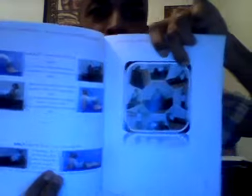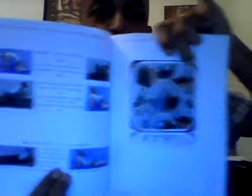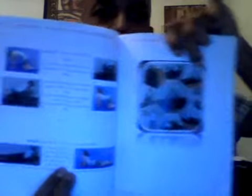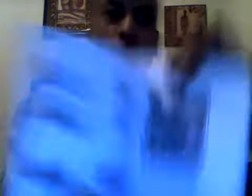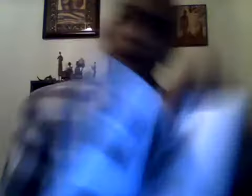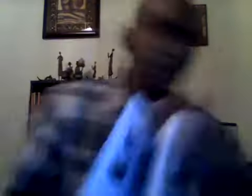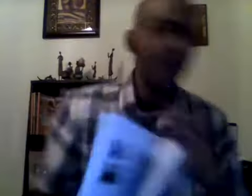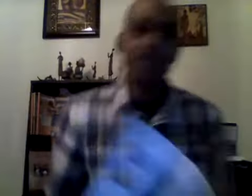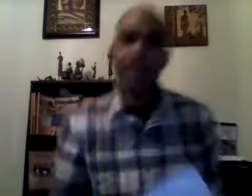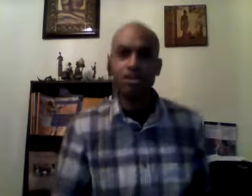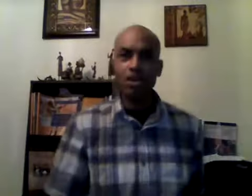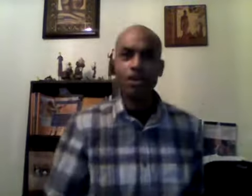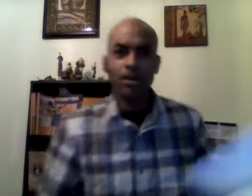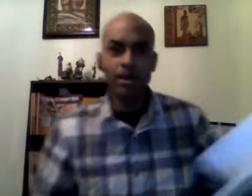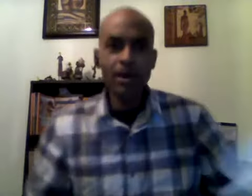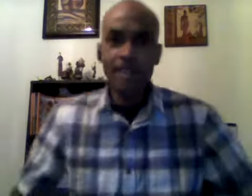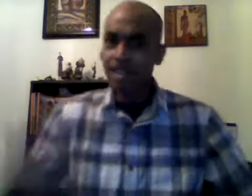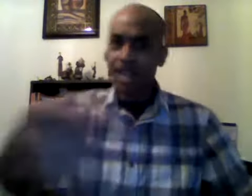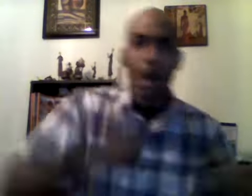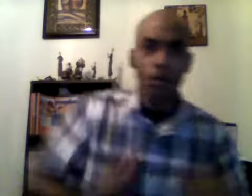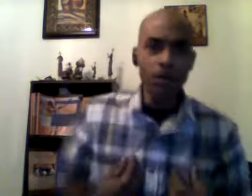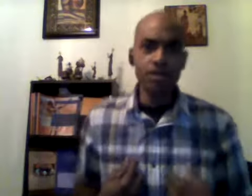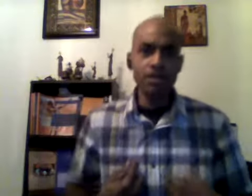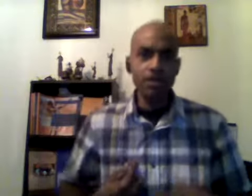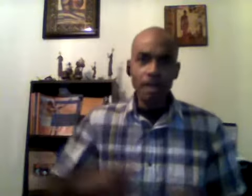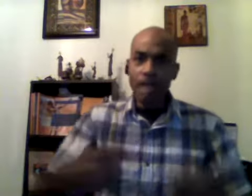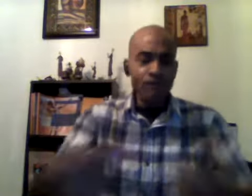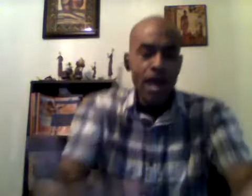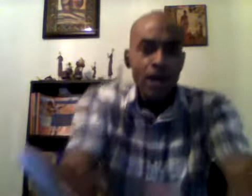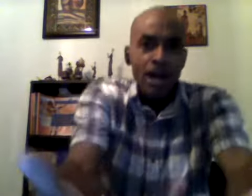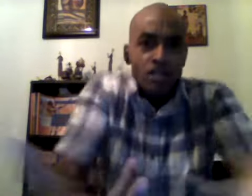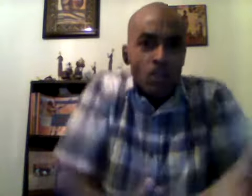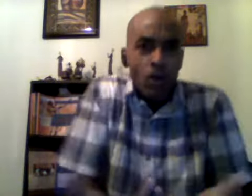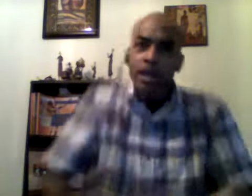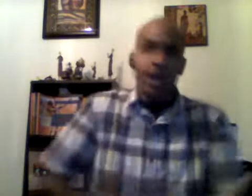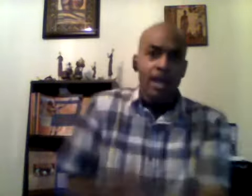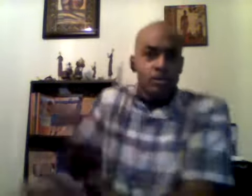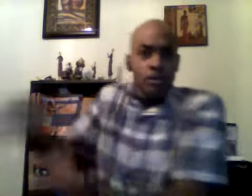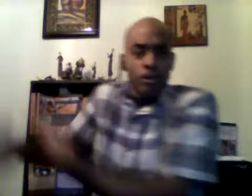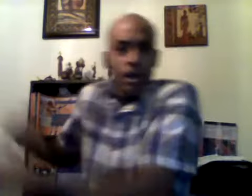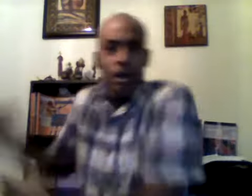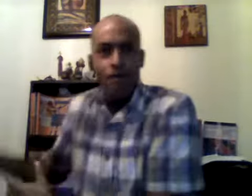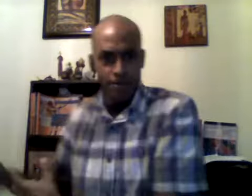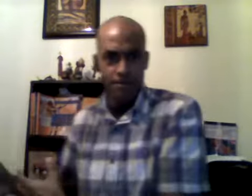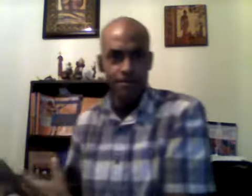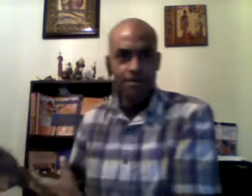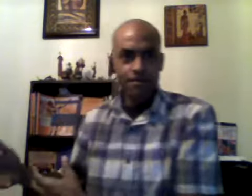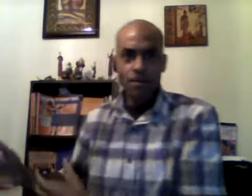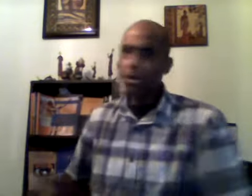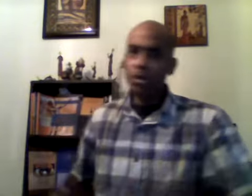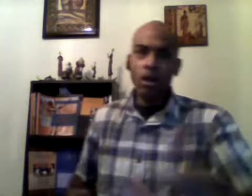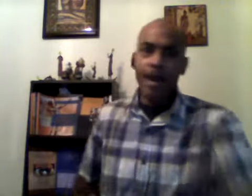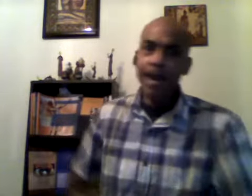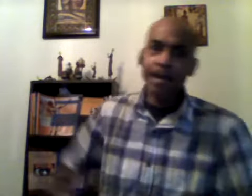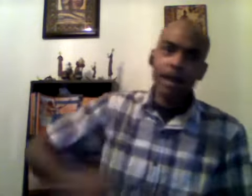too we meditate too that's ours they found us doing it and took it over so don't act like